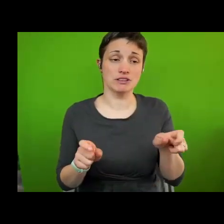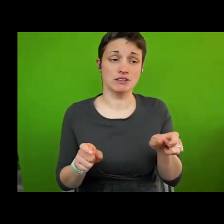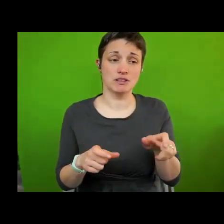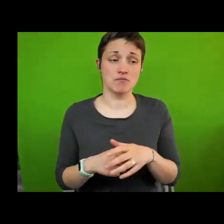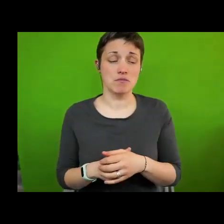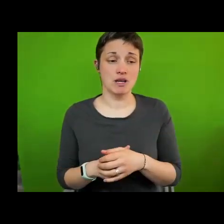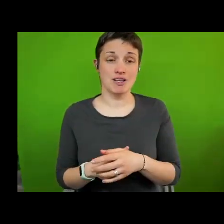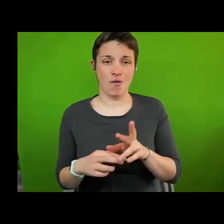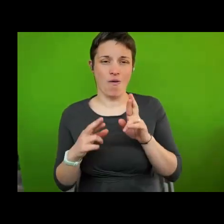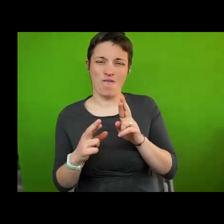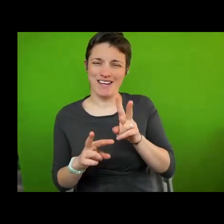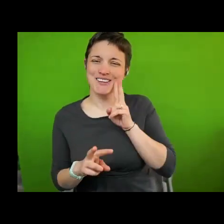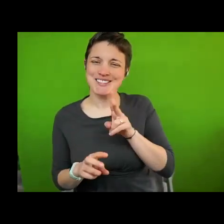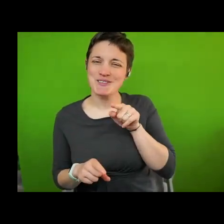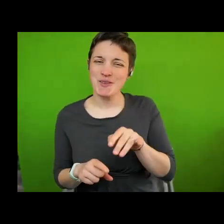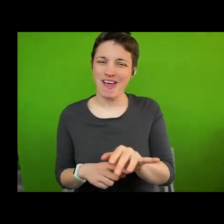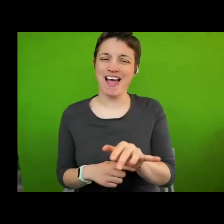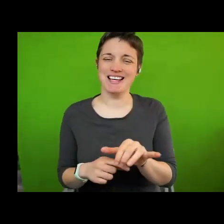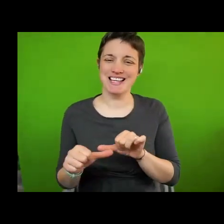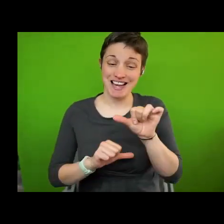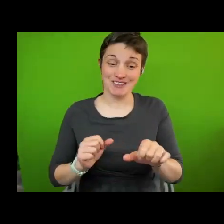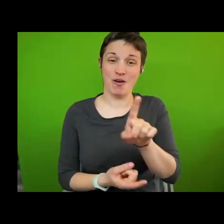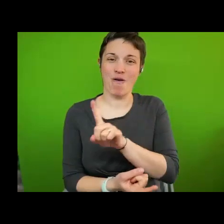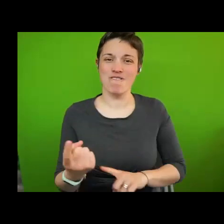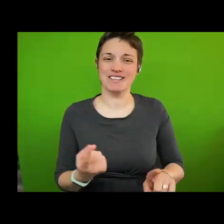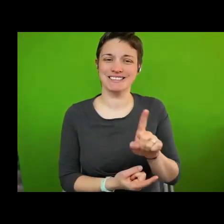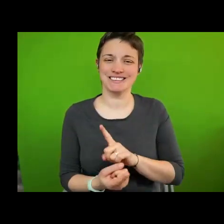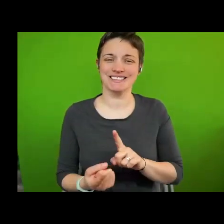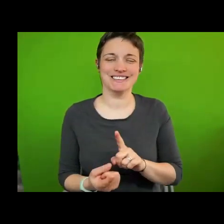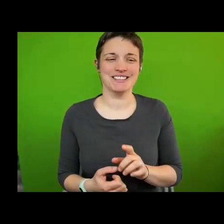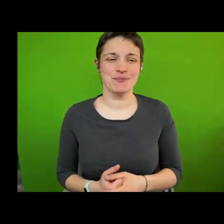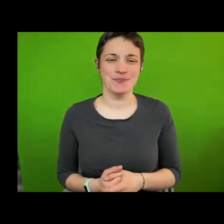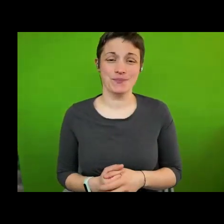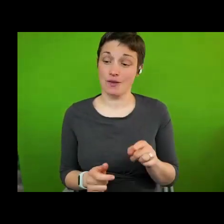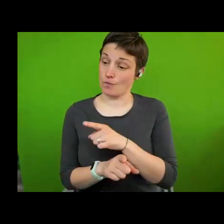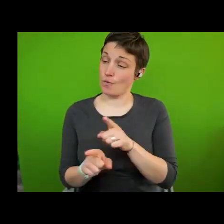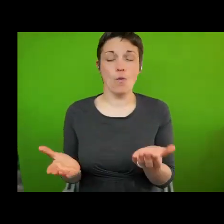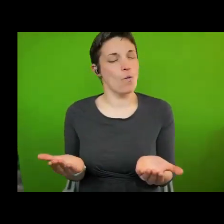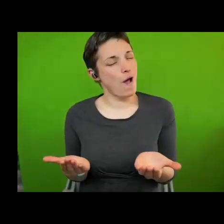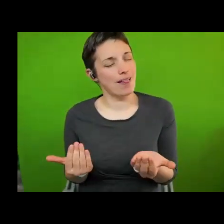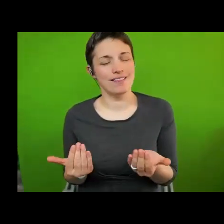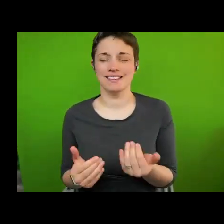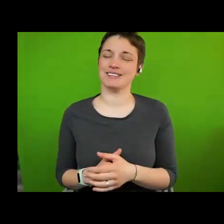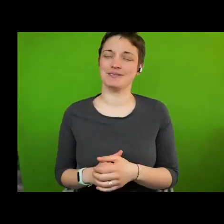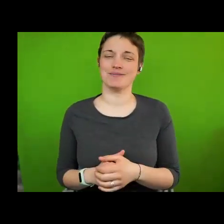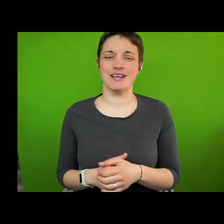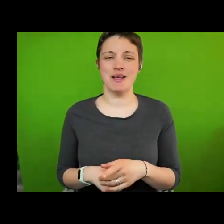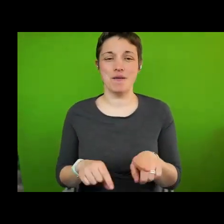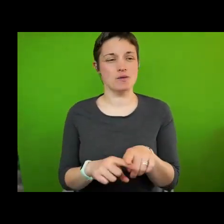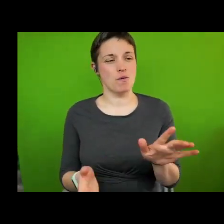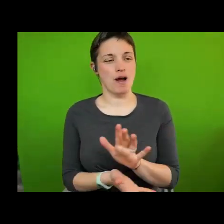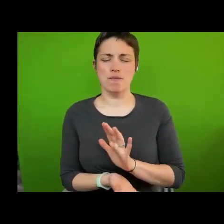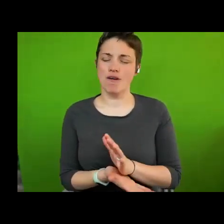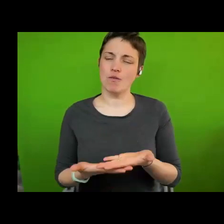you there next at our conference and academy. And you are most welcome. And I'm, of course, happy also to give more